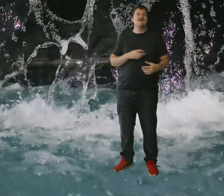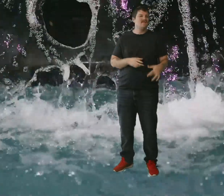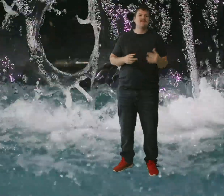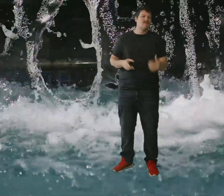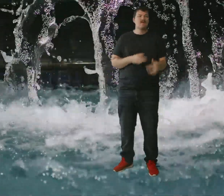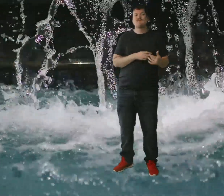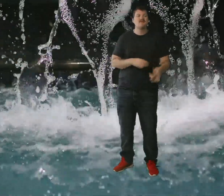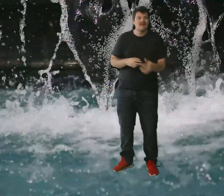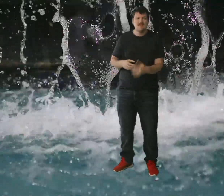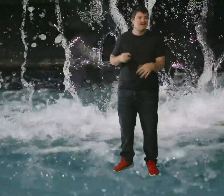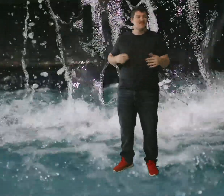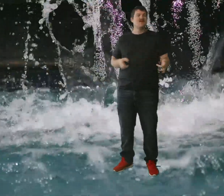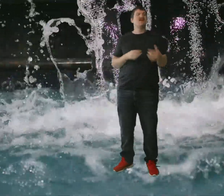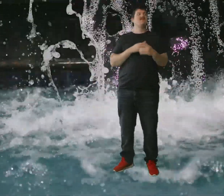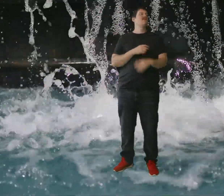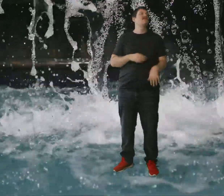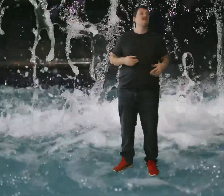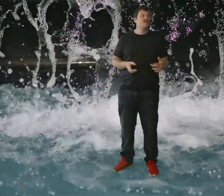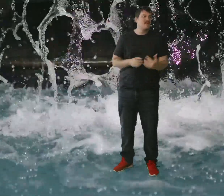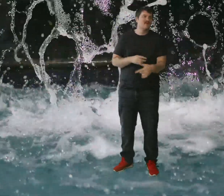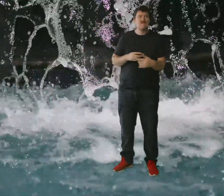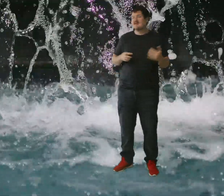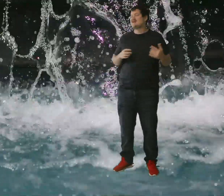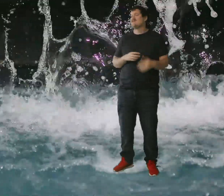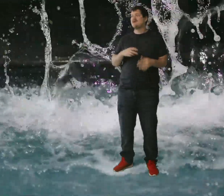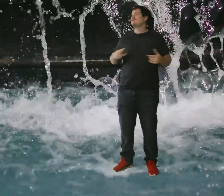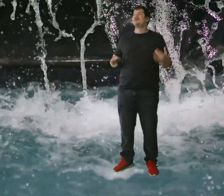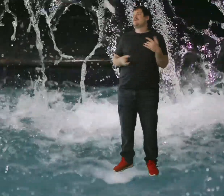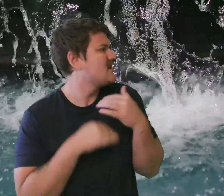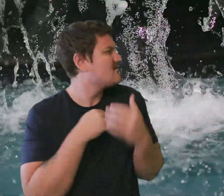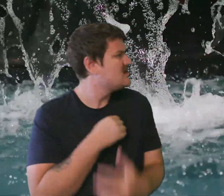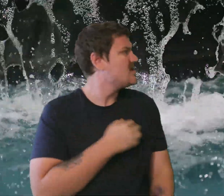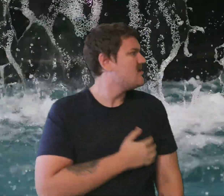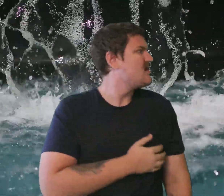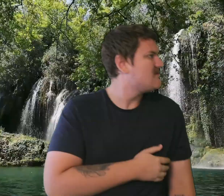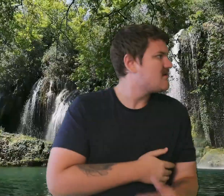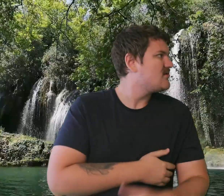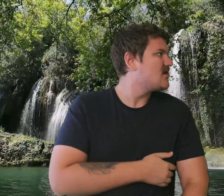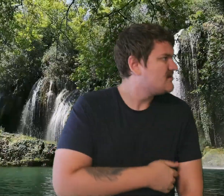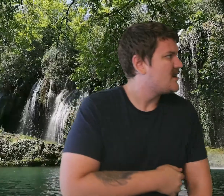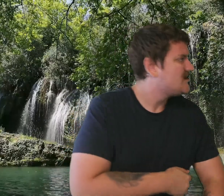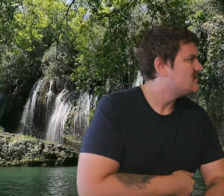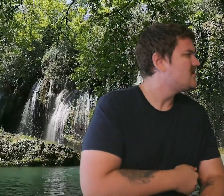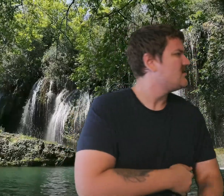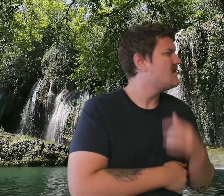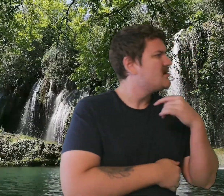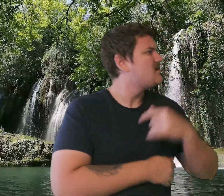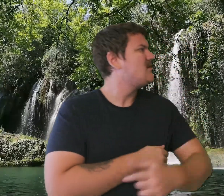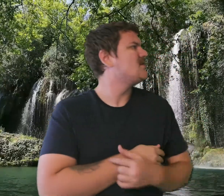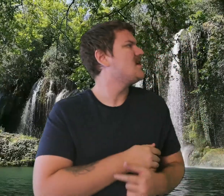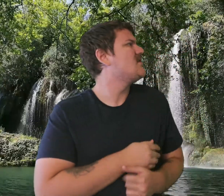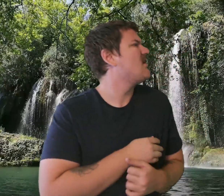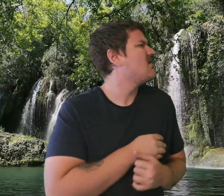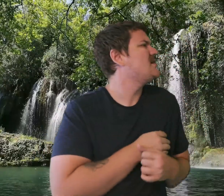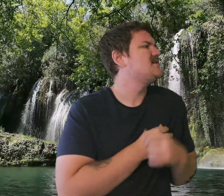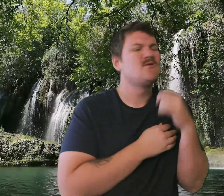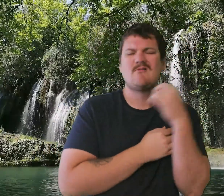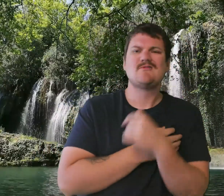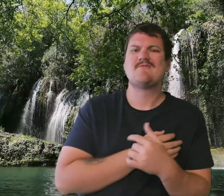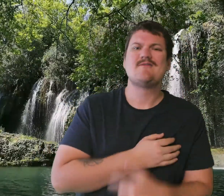Under the skin, I'm just choosing to love Choosing to live, waiting for the rest to begin My glove gets red from the counterculture, blessed and fed To a certain point, I have to admit it I'll never stop,